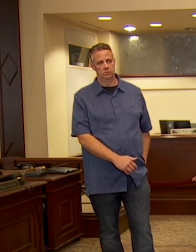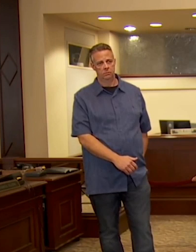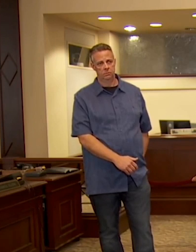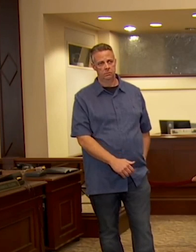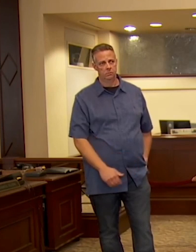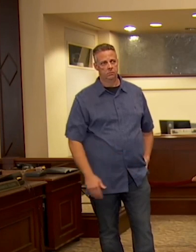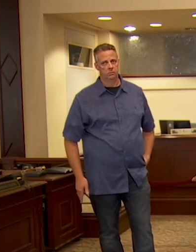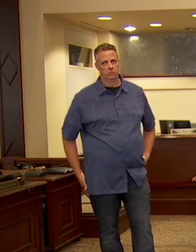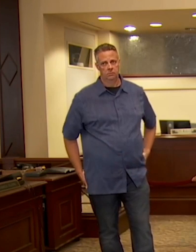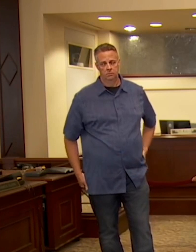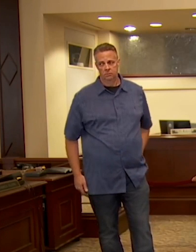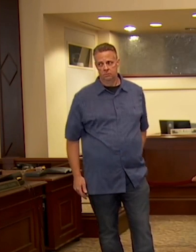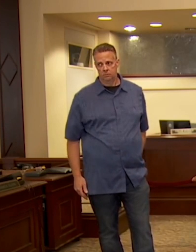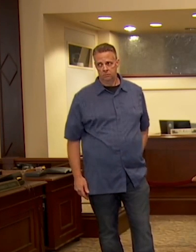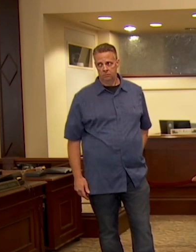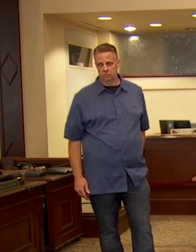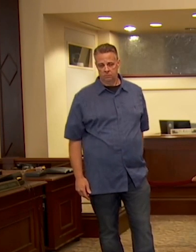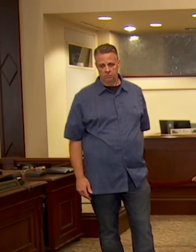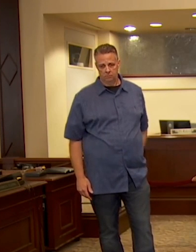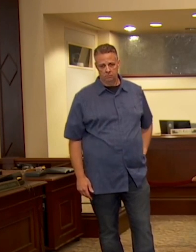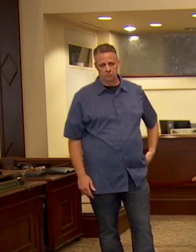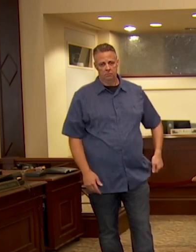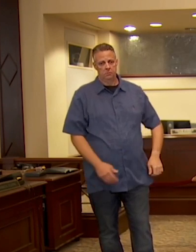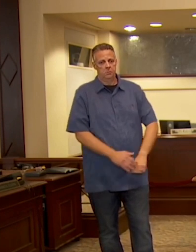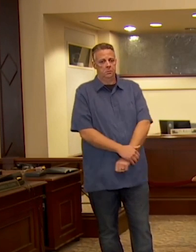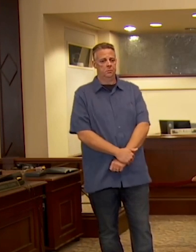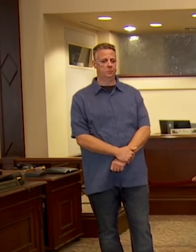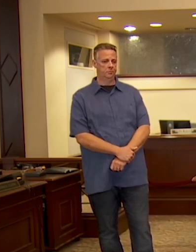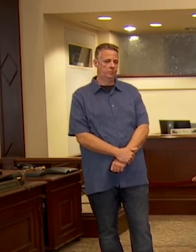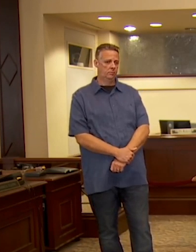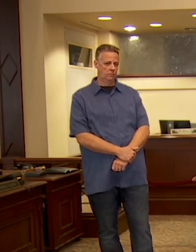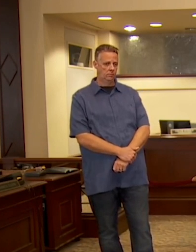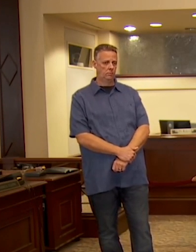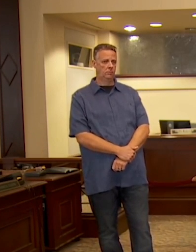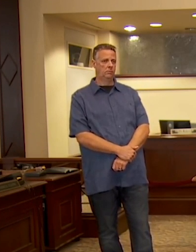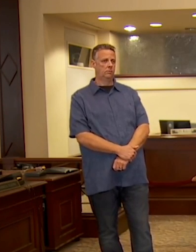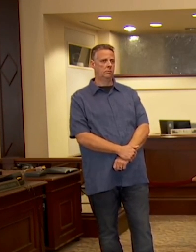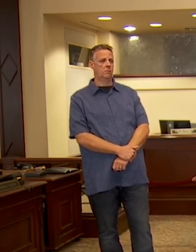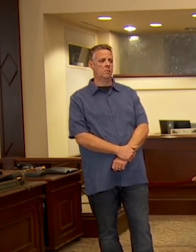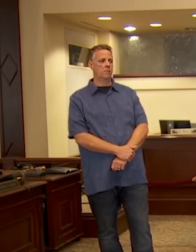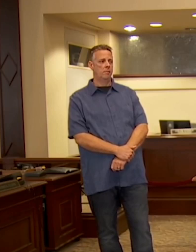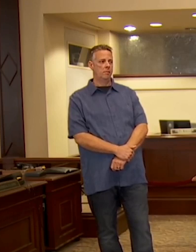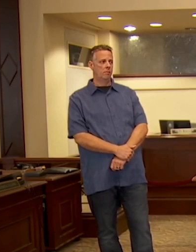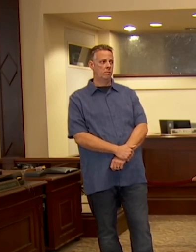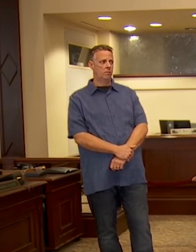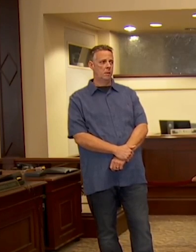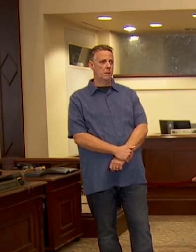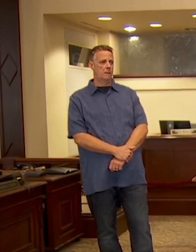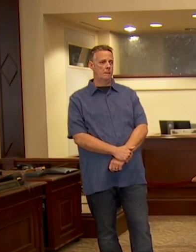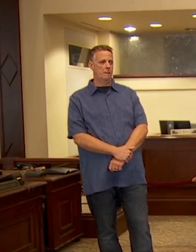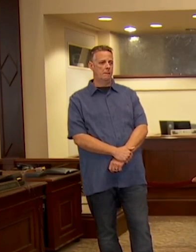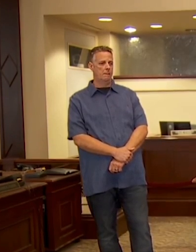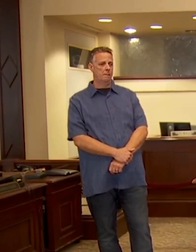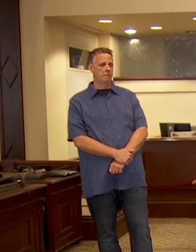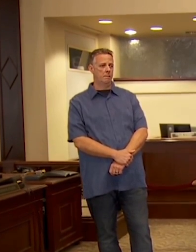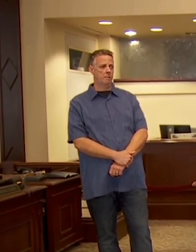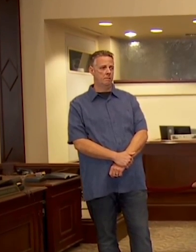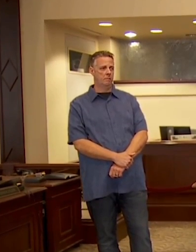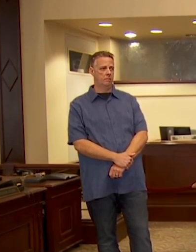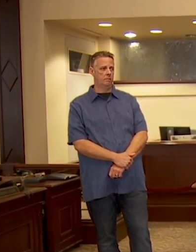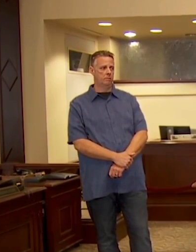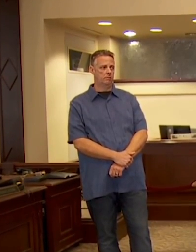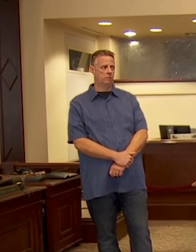the granddaddy of all lies, he said it once again, that Trump called white supremacists good people. And there's different